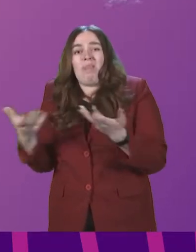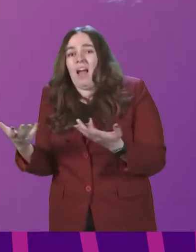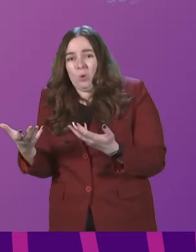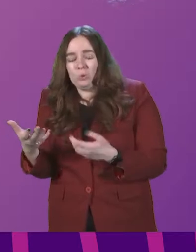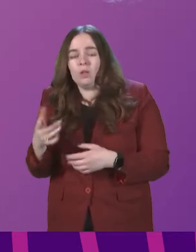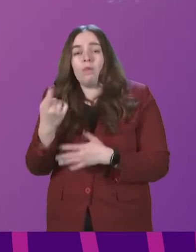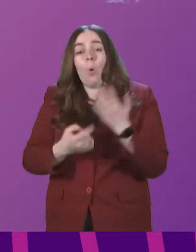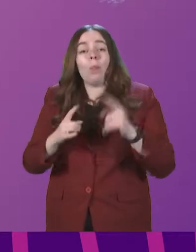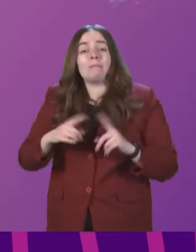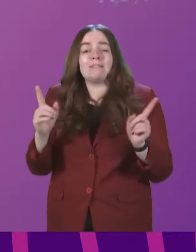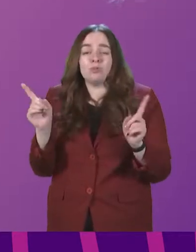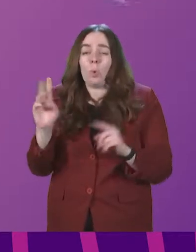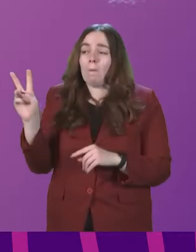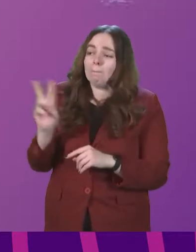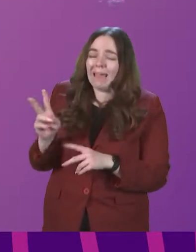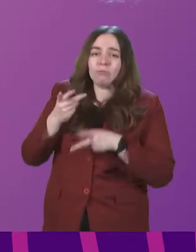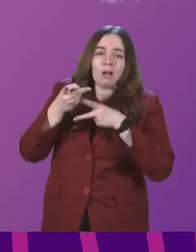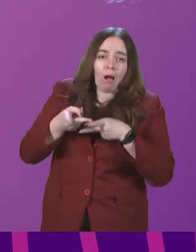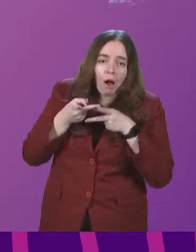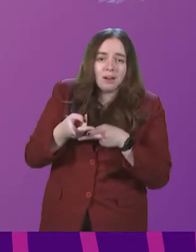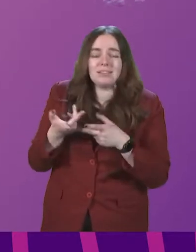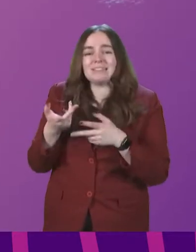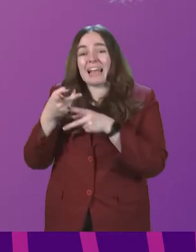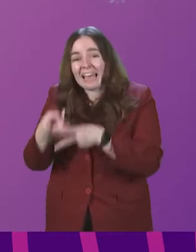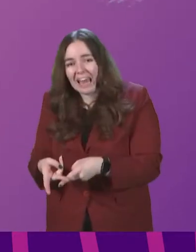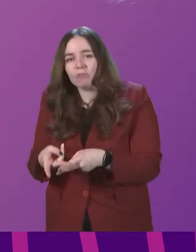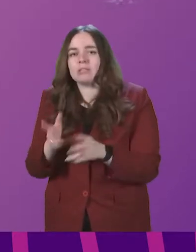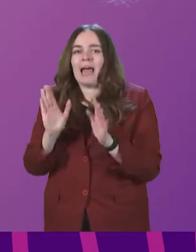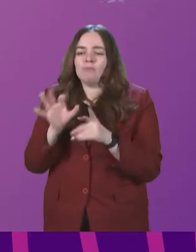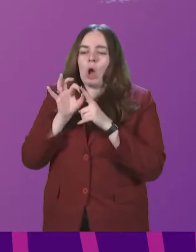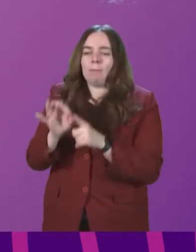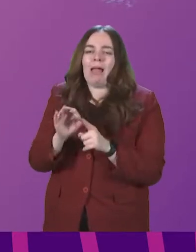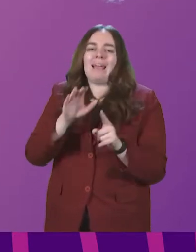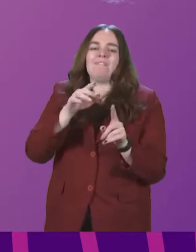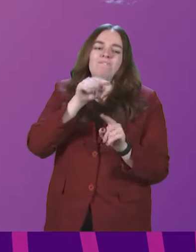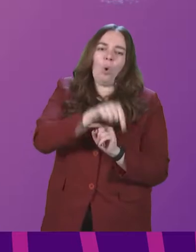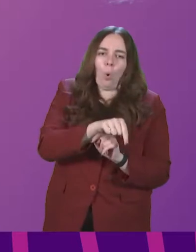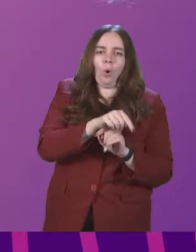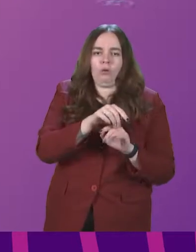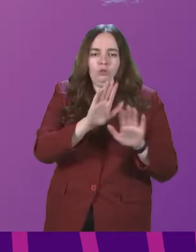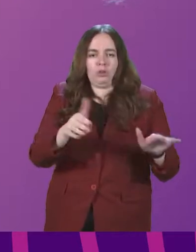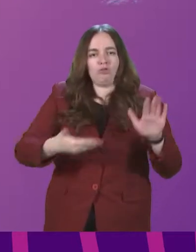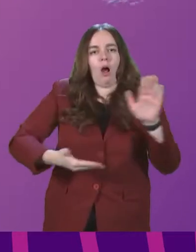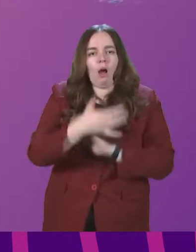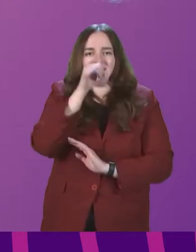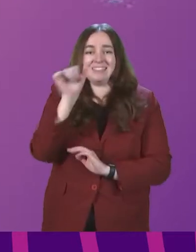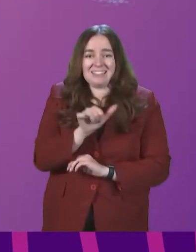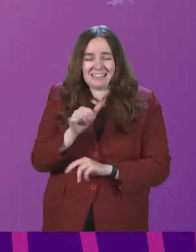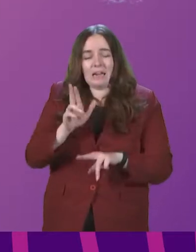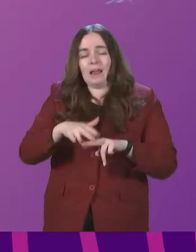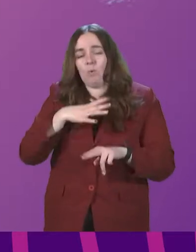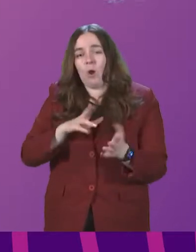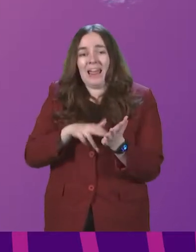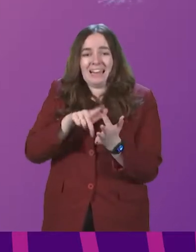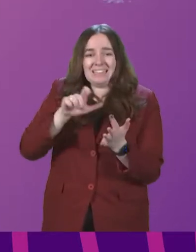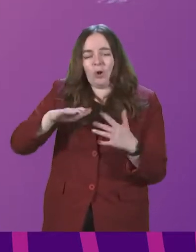difference is that parents, guardians or in some cases carers have to apply on behalf of children and young people under the age of 16 if they want an NEC or a